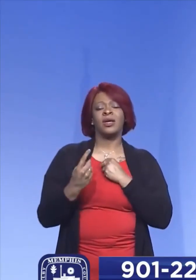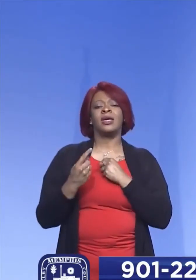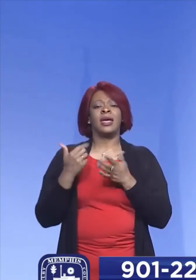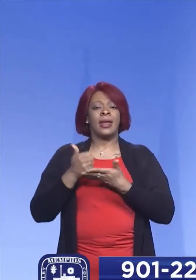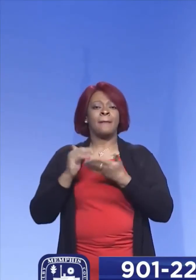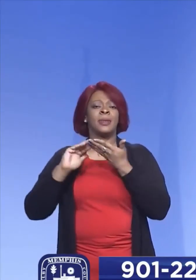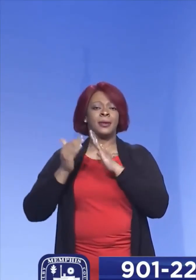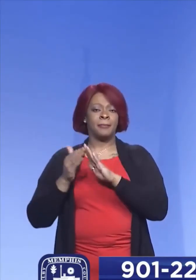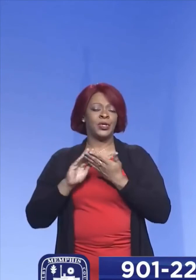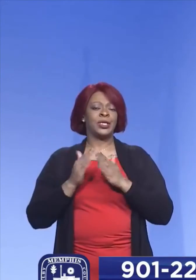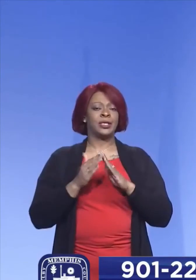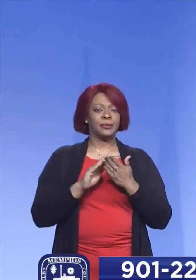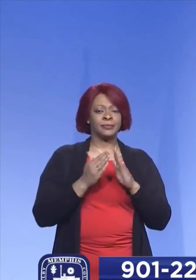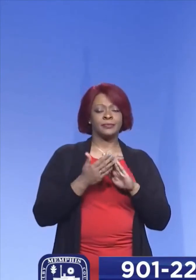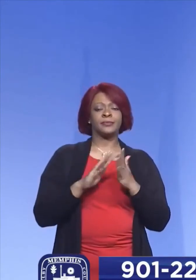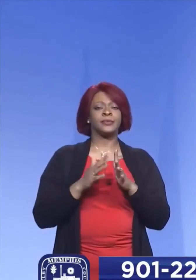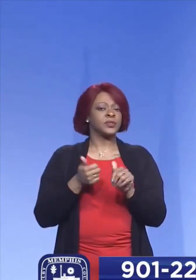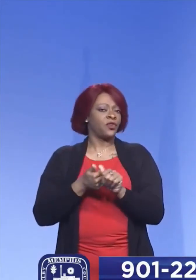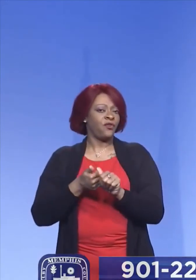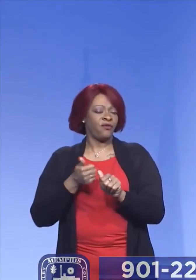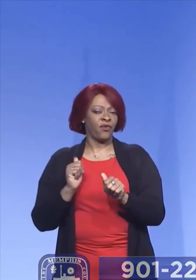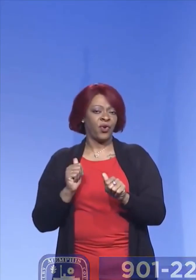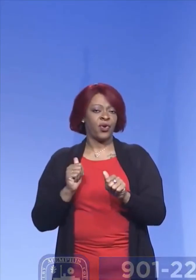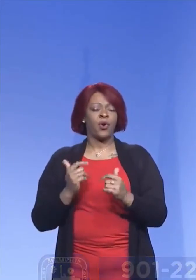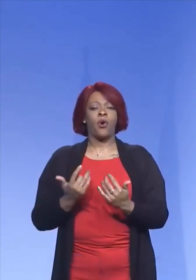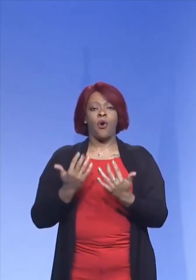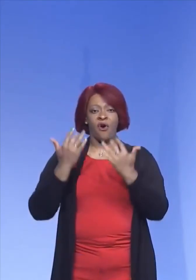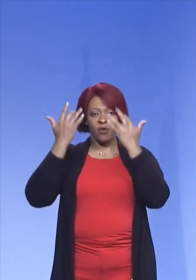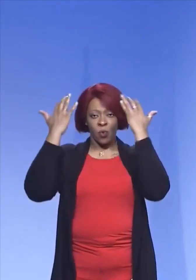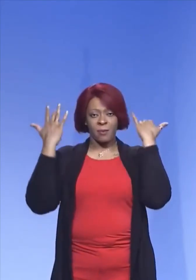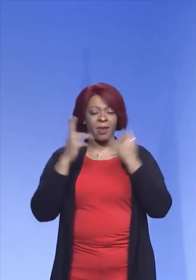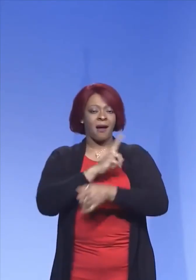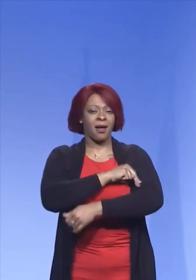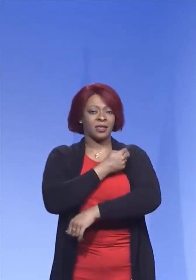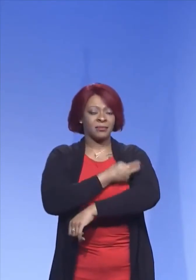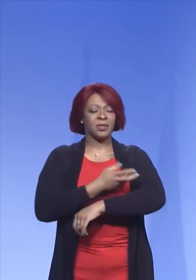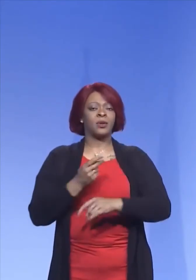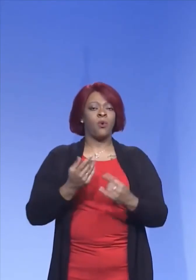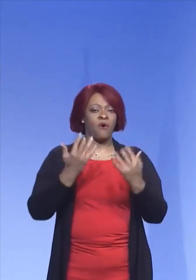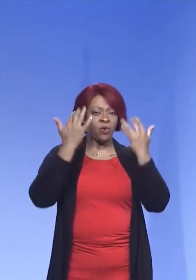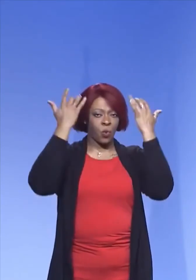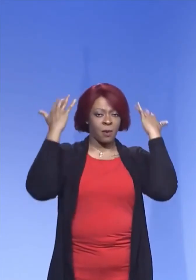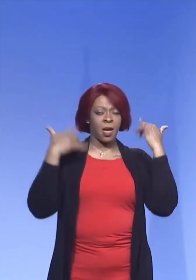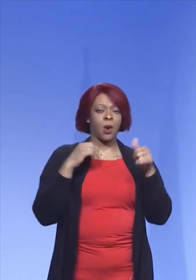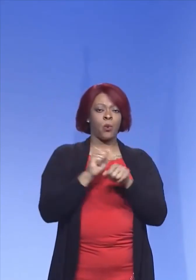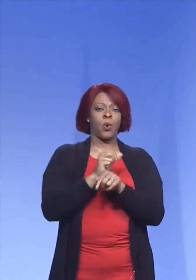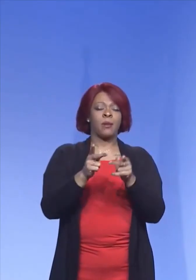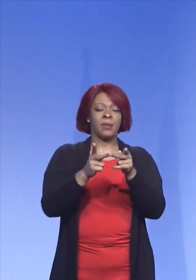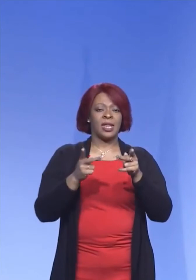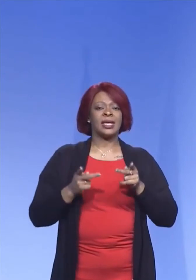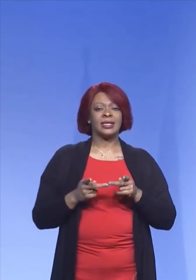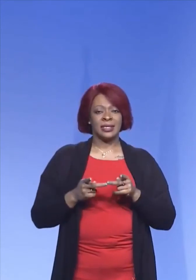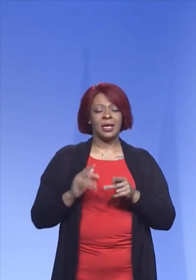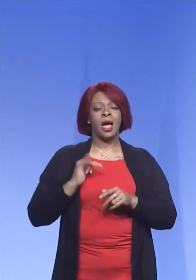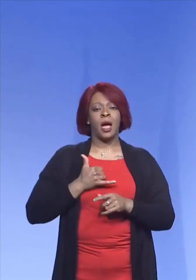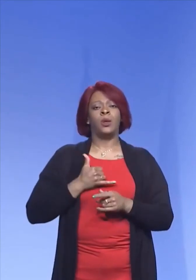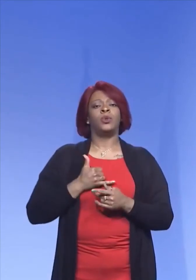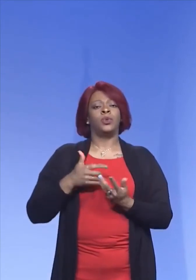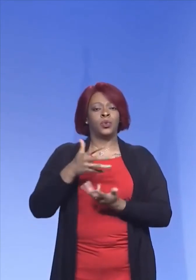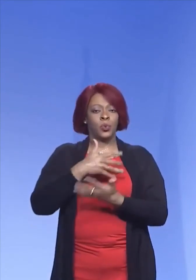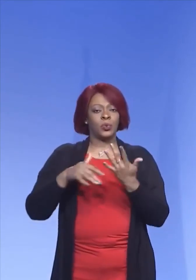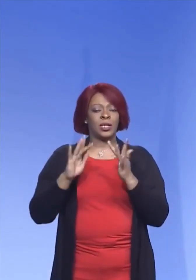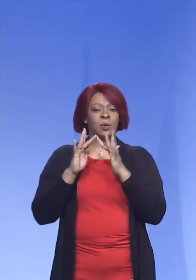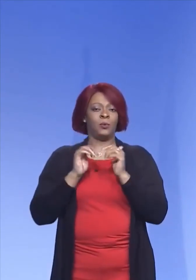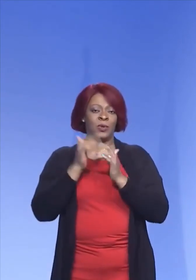community, um, avoid overwhelming the hospitals and overwhelming our workplaces and our social networks with